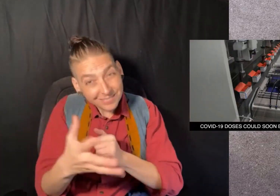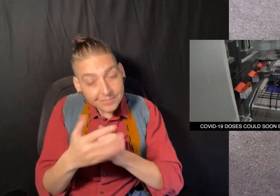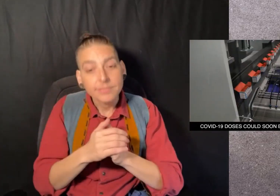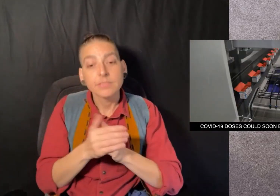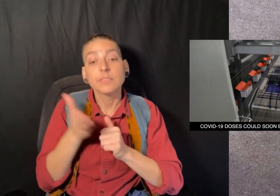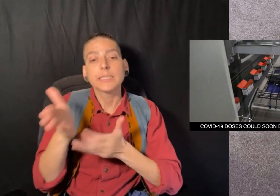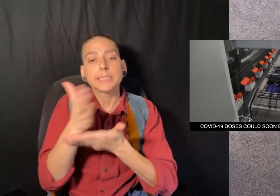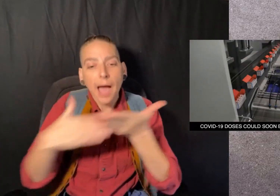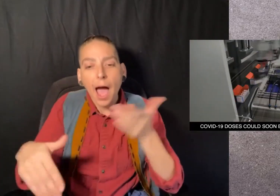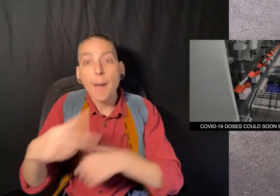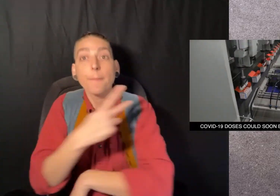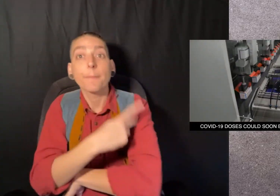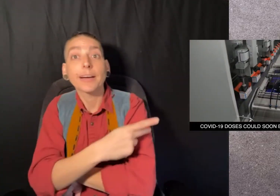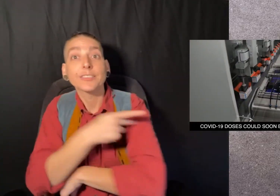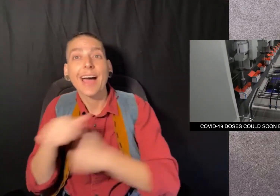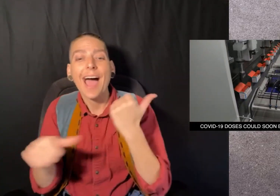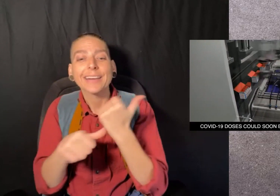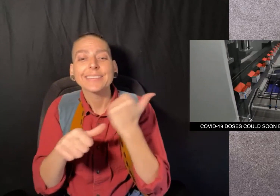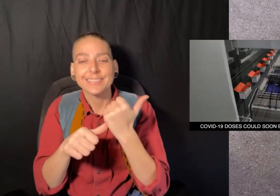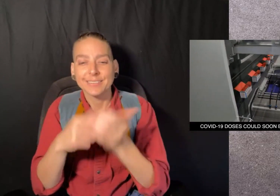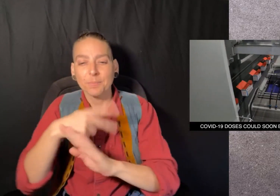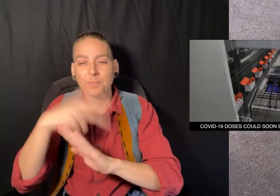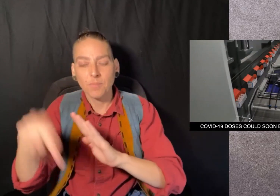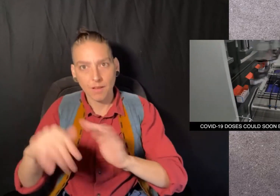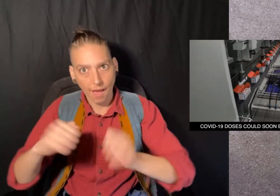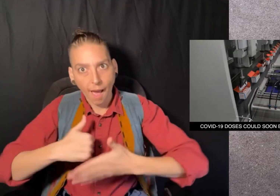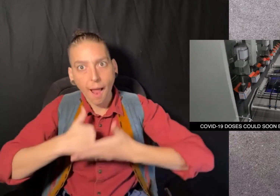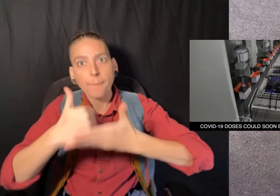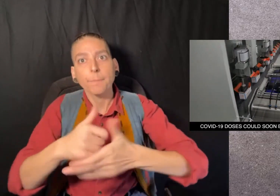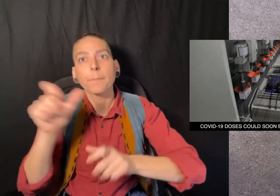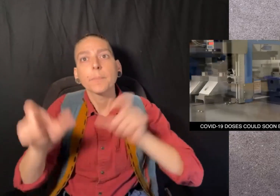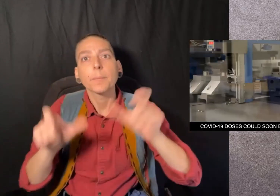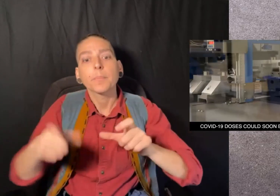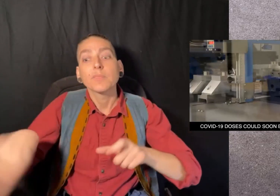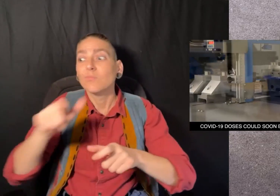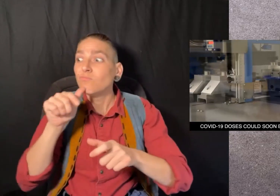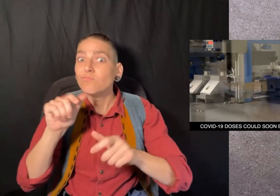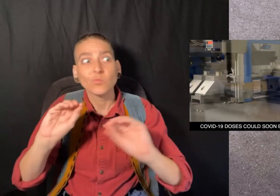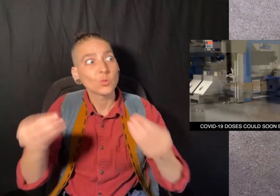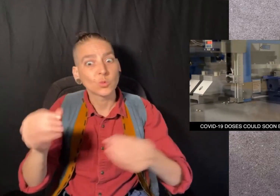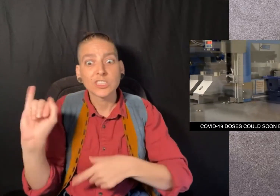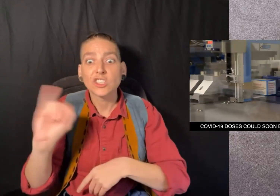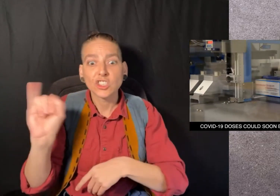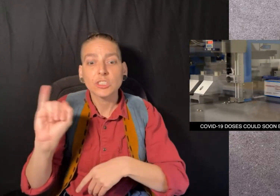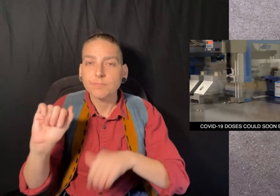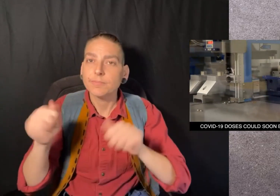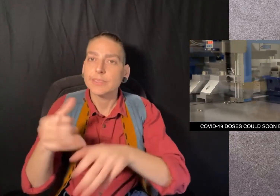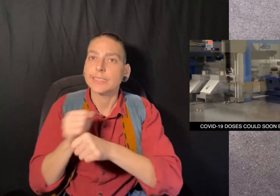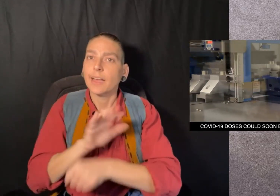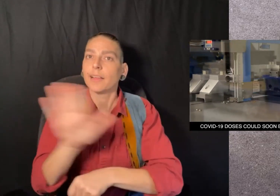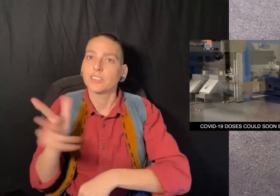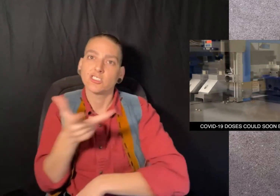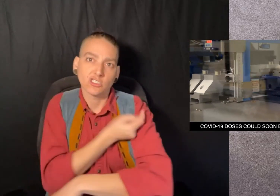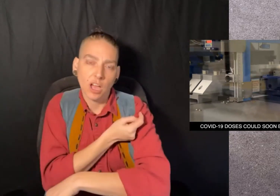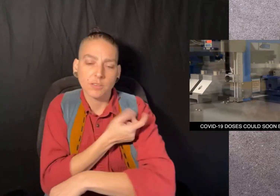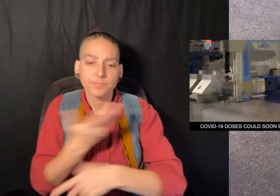There are patient assistance programs that can help people without insurance get their shots.